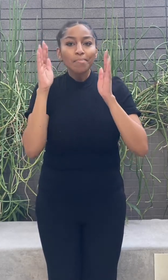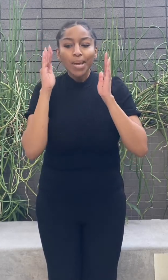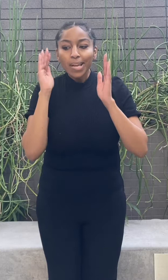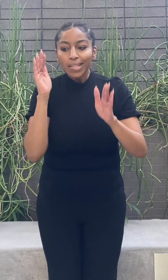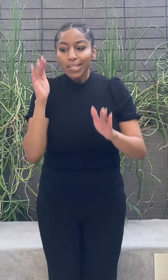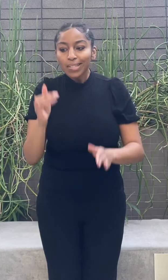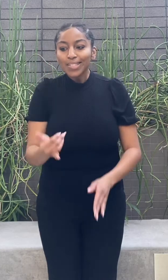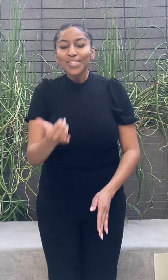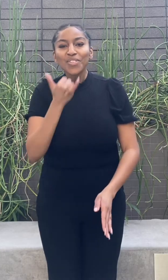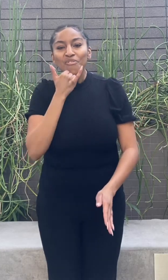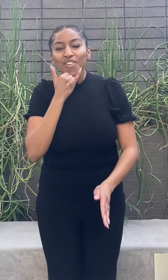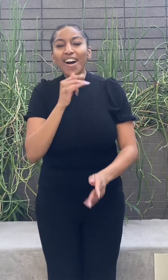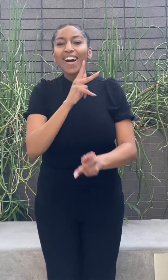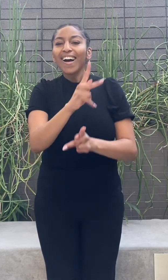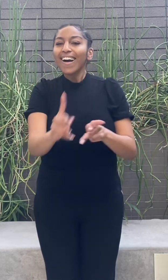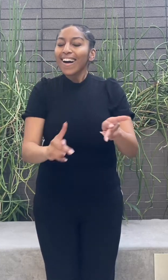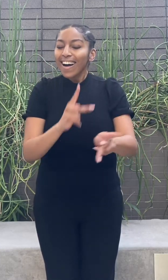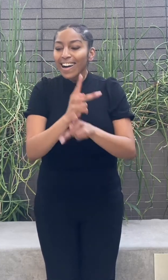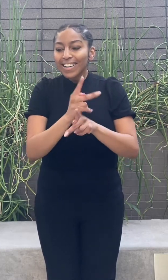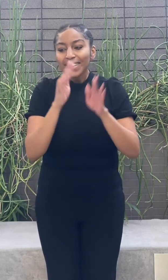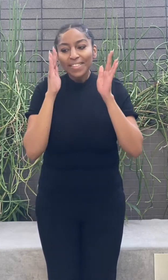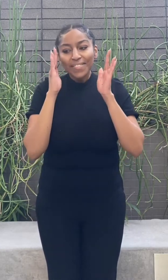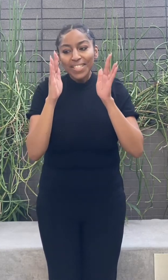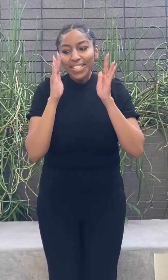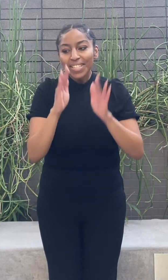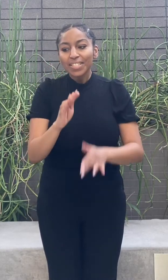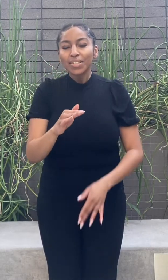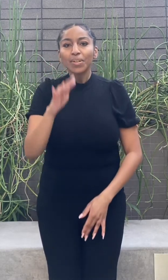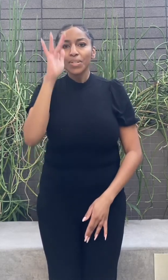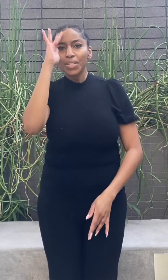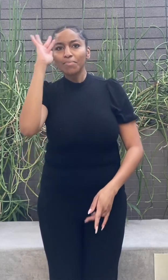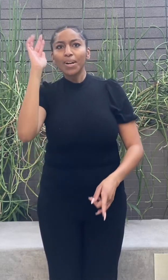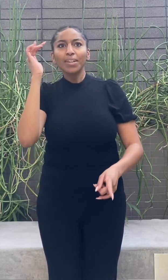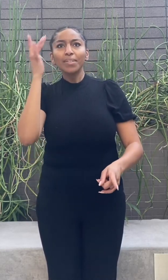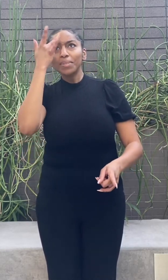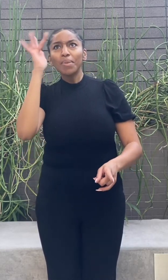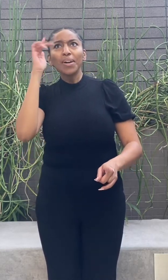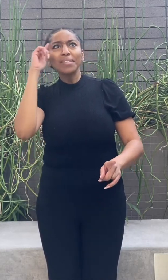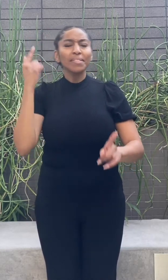or a poet, extrasensory, human.